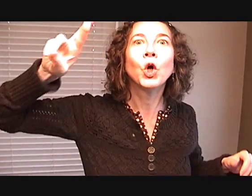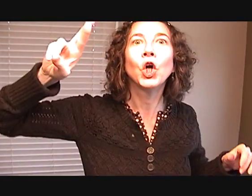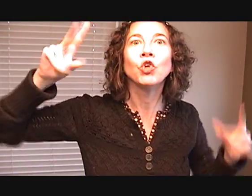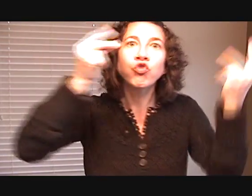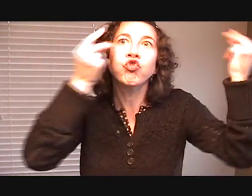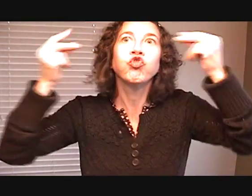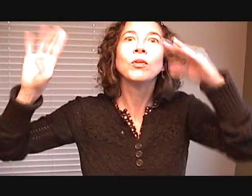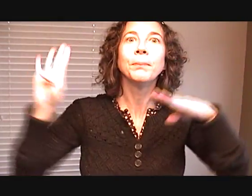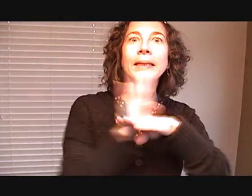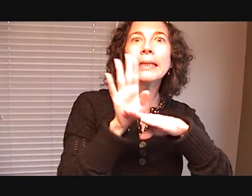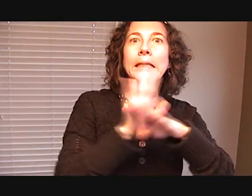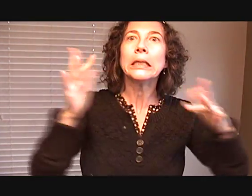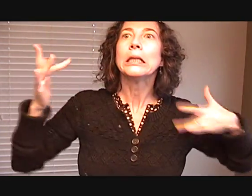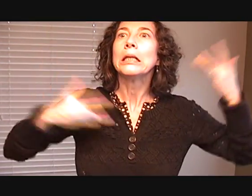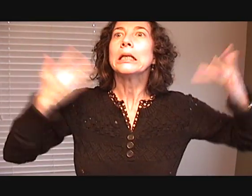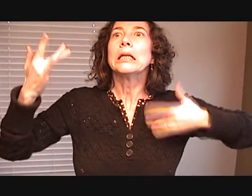and I will come high on you. Okay, love.